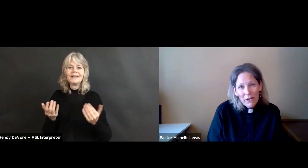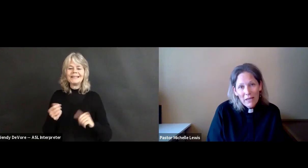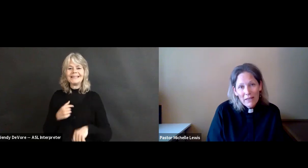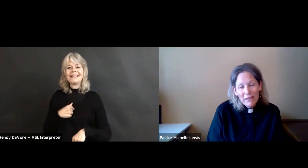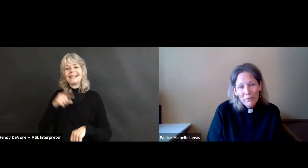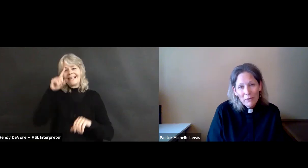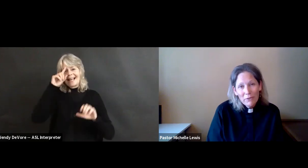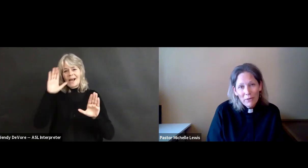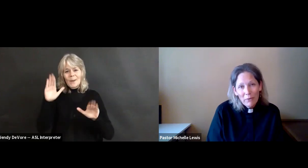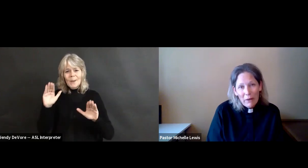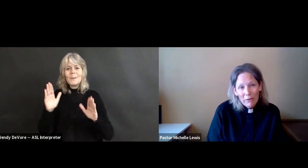that you are doing well.